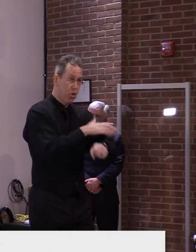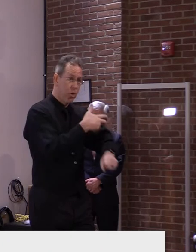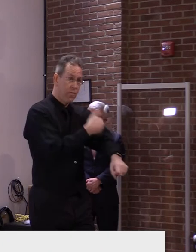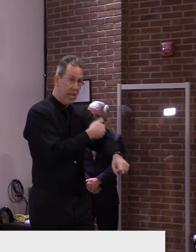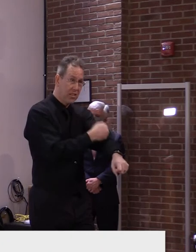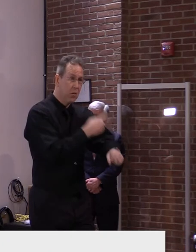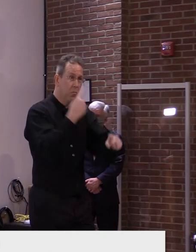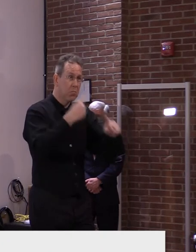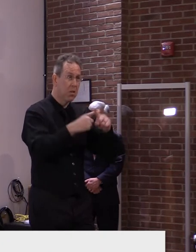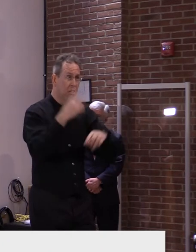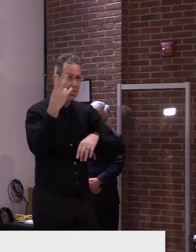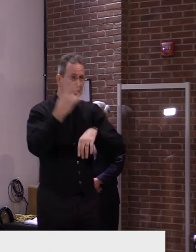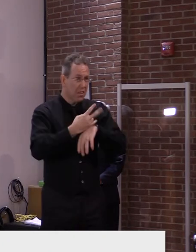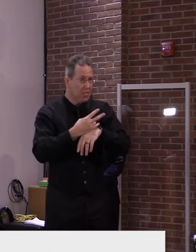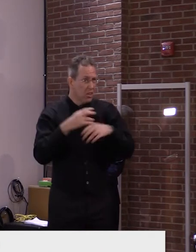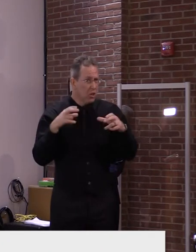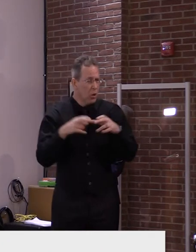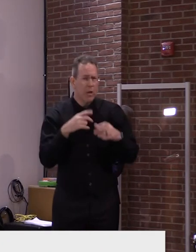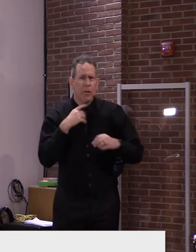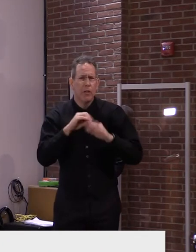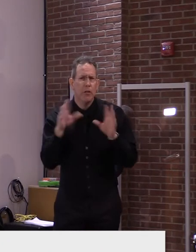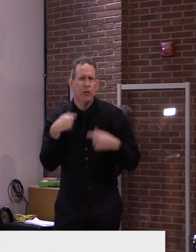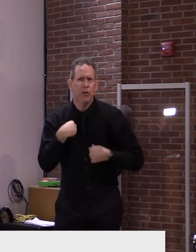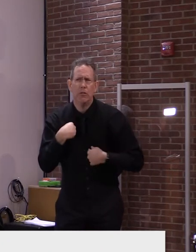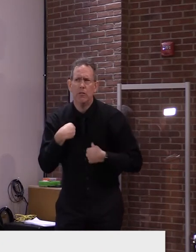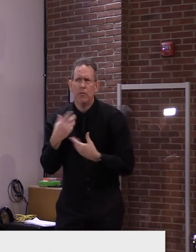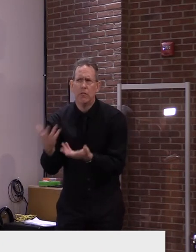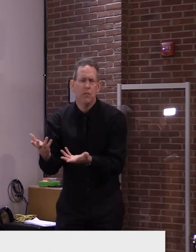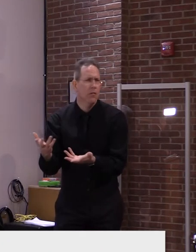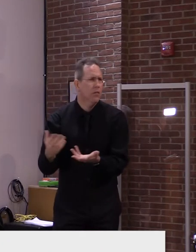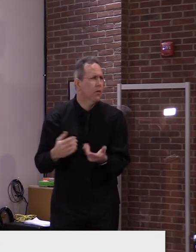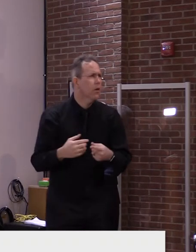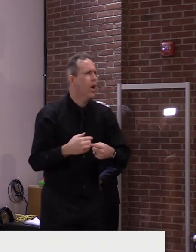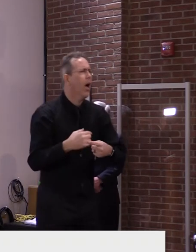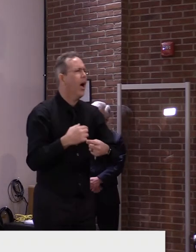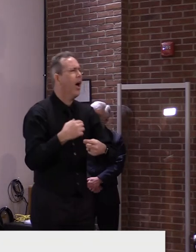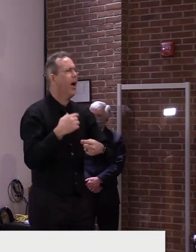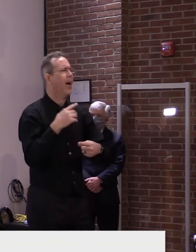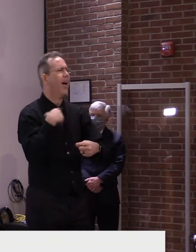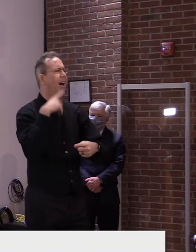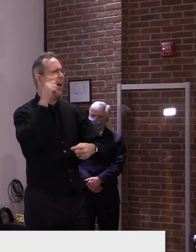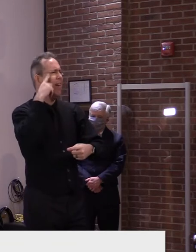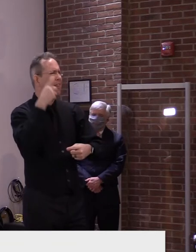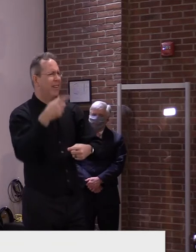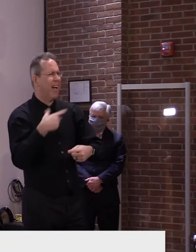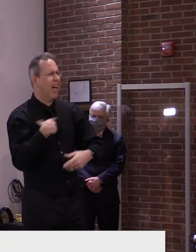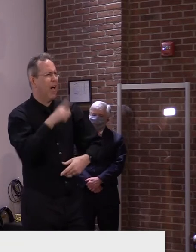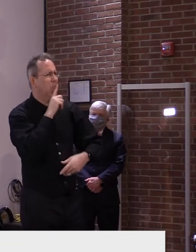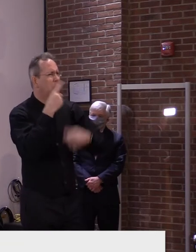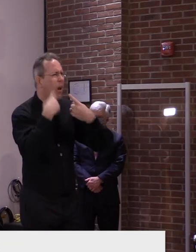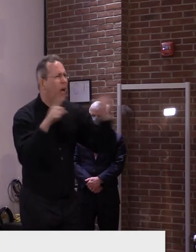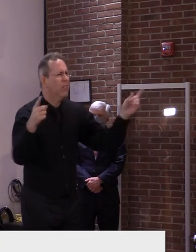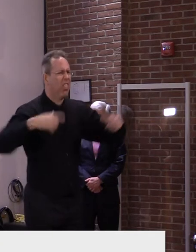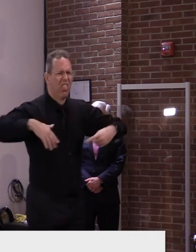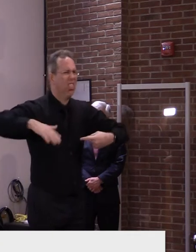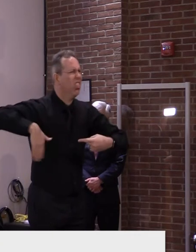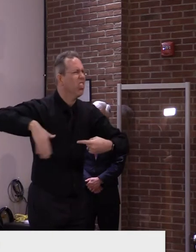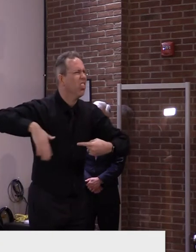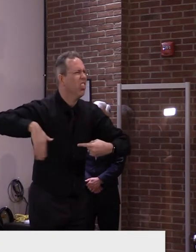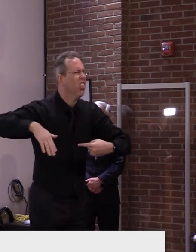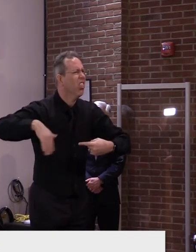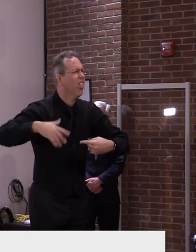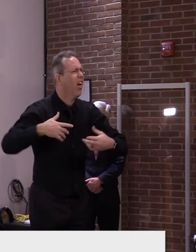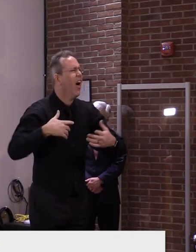I'm, I guess I'm not understanding the question. I think, think what I announced today would, would do just that.